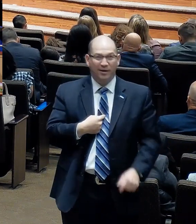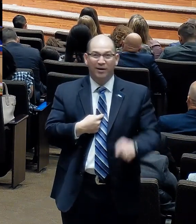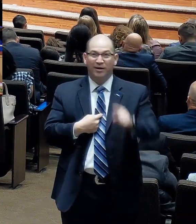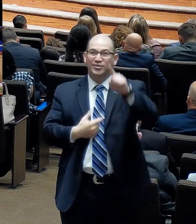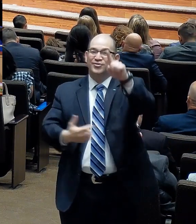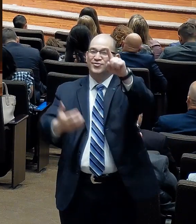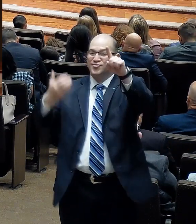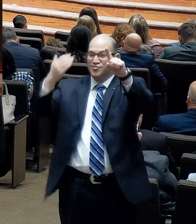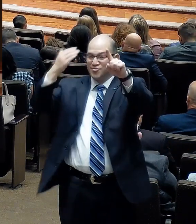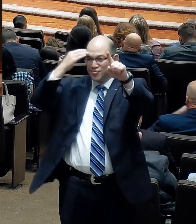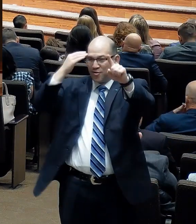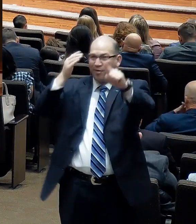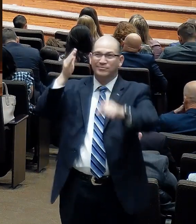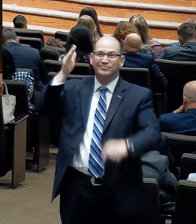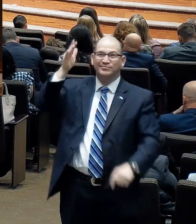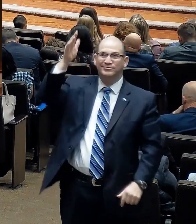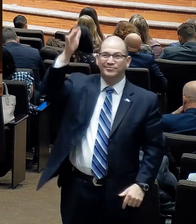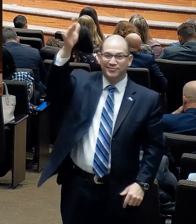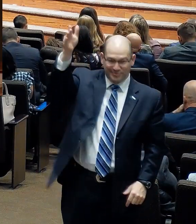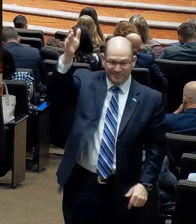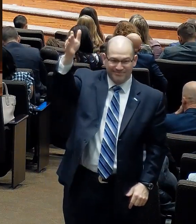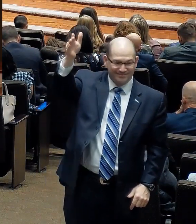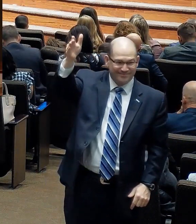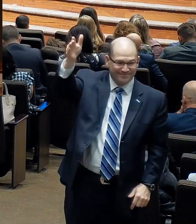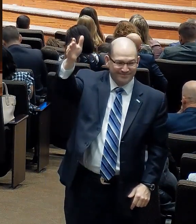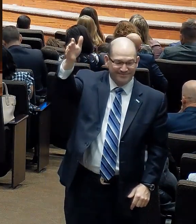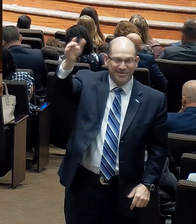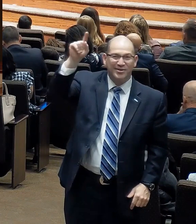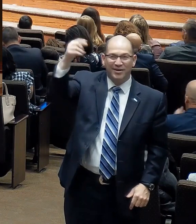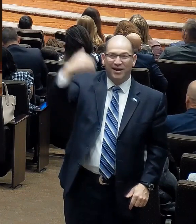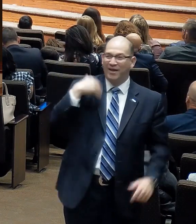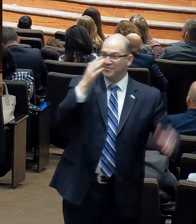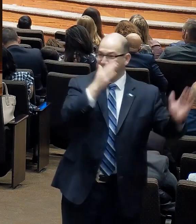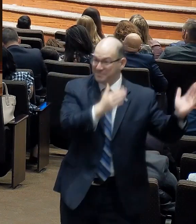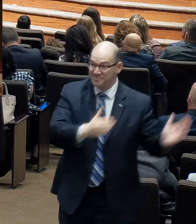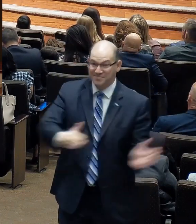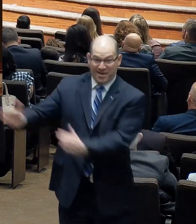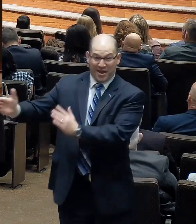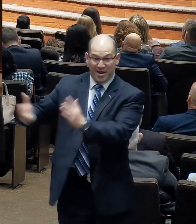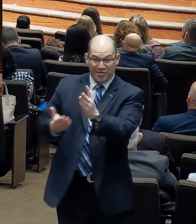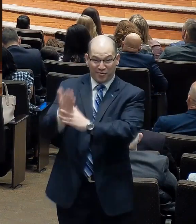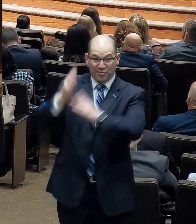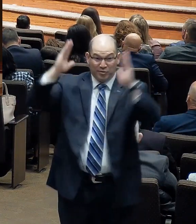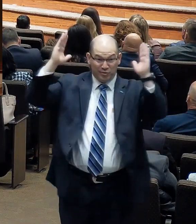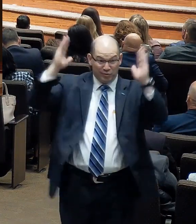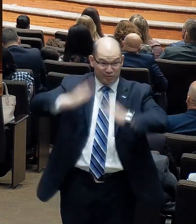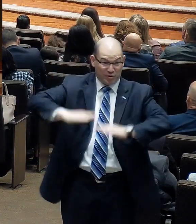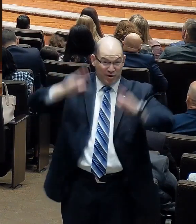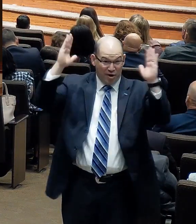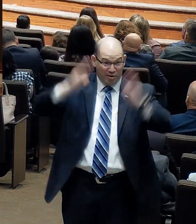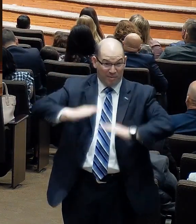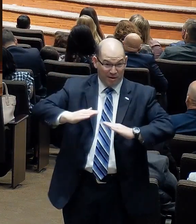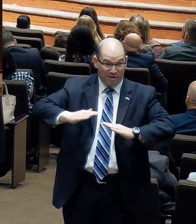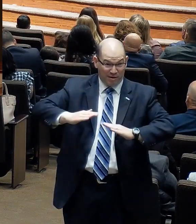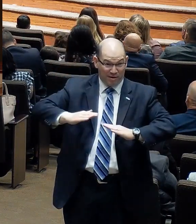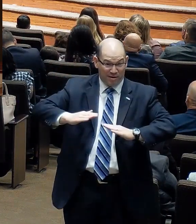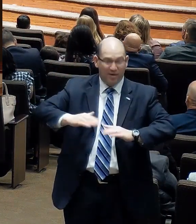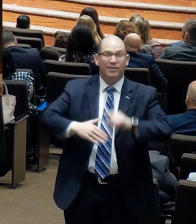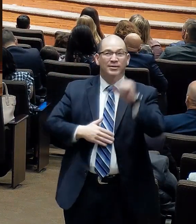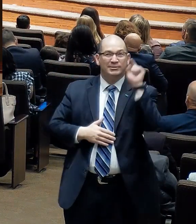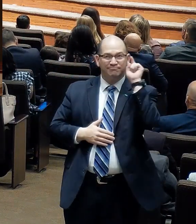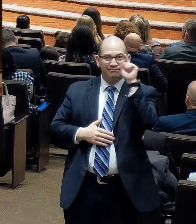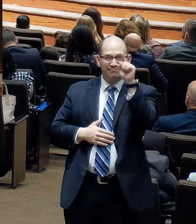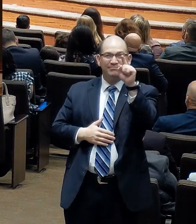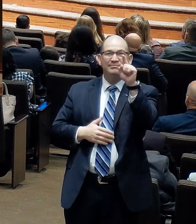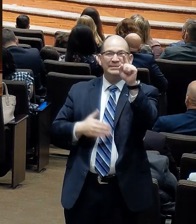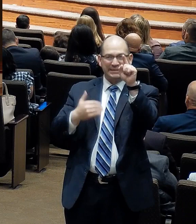thing's going to work out before we do. God has a plan to walk us through that trial, and God has a way in a seemingly impossible situation. He's been dead for